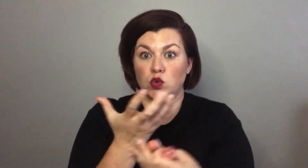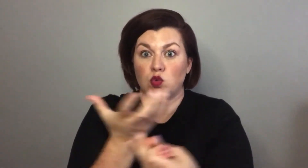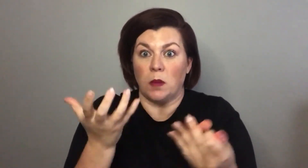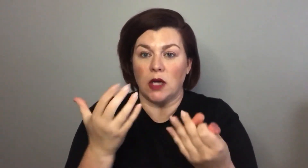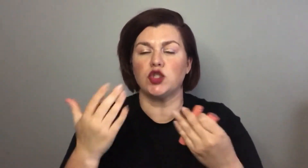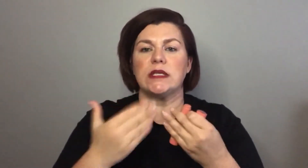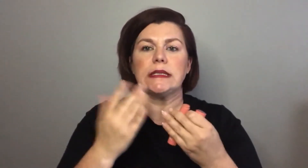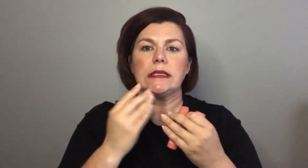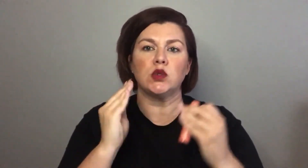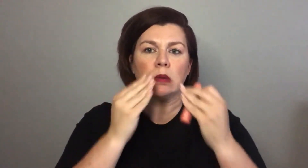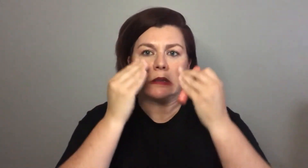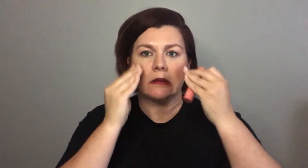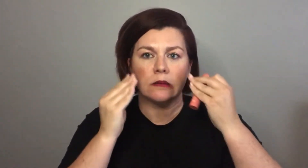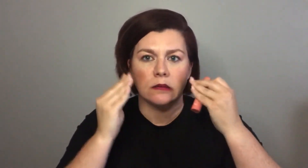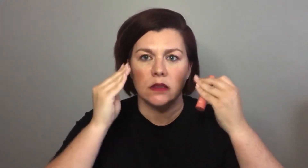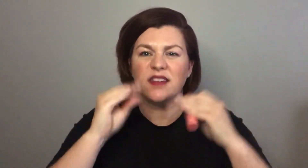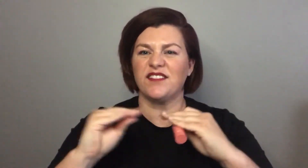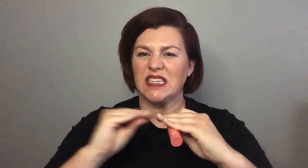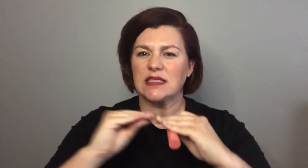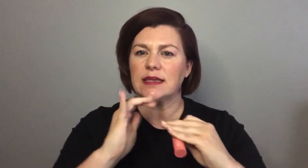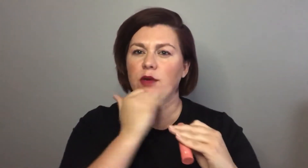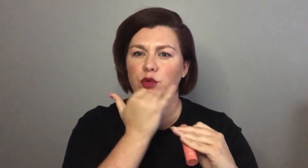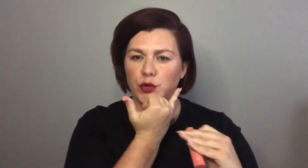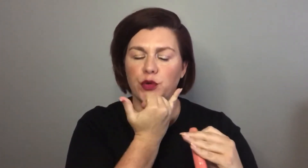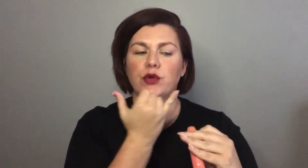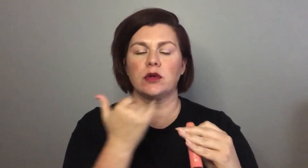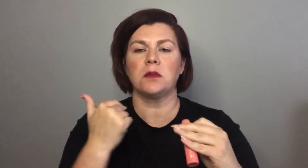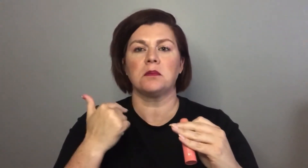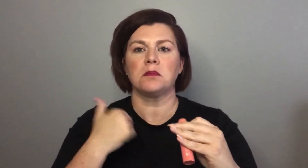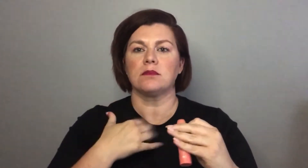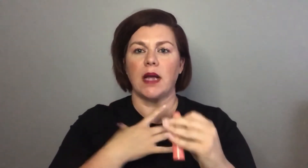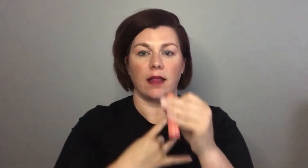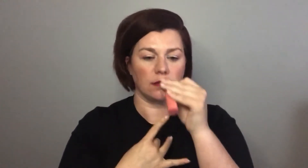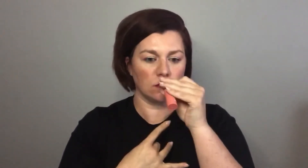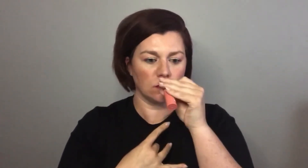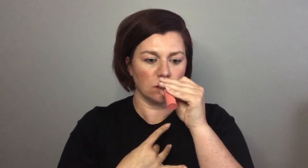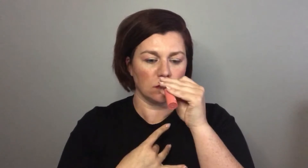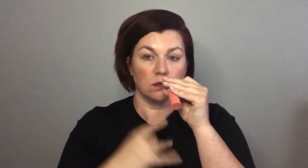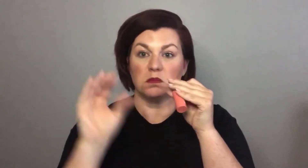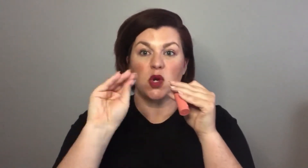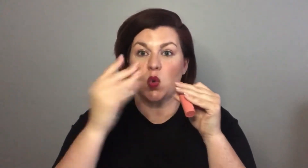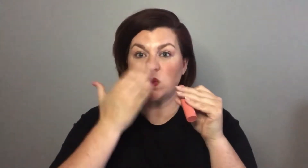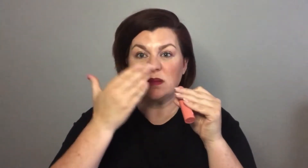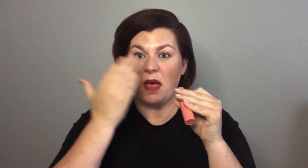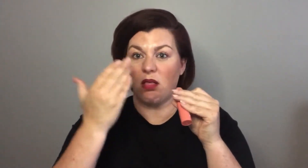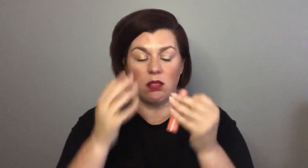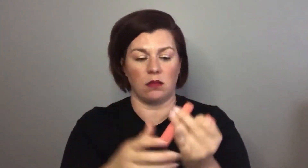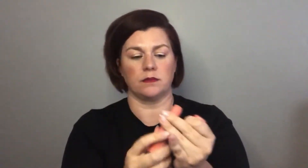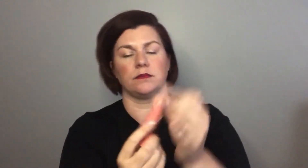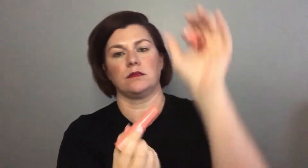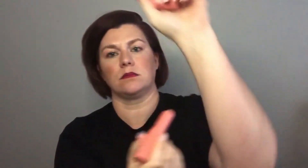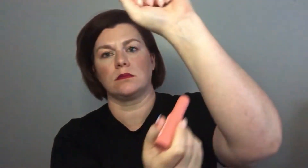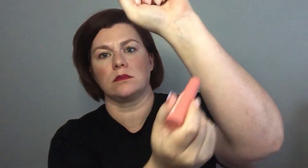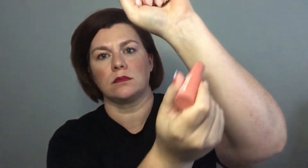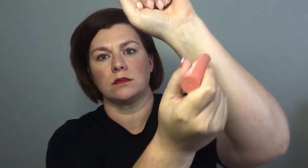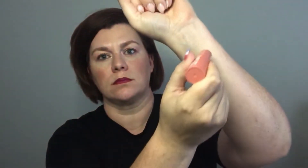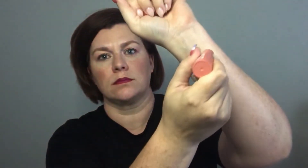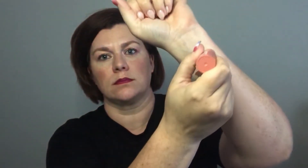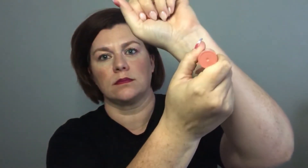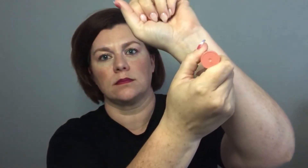apply it's easy to blend it's easy to correct if you go a little ham with it and there's no scent with